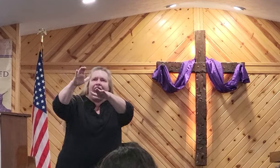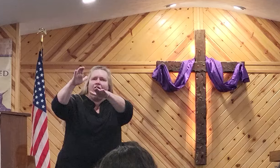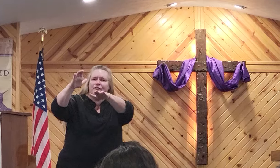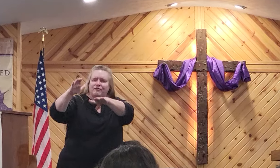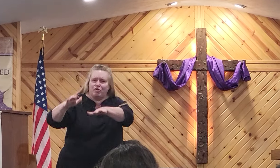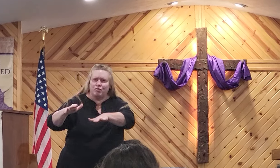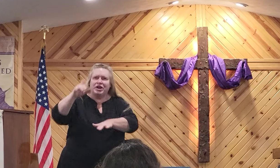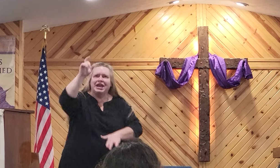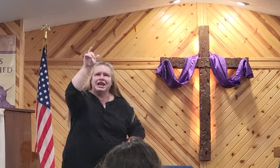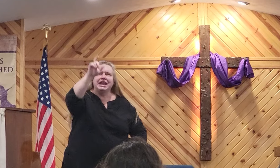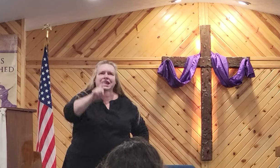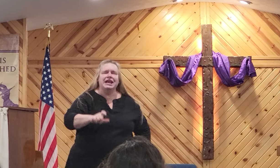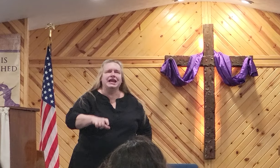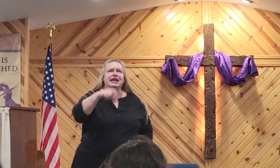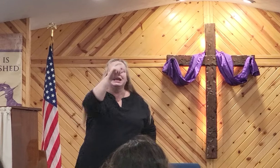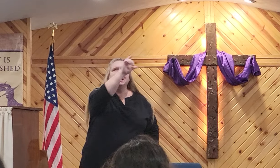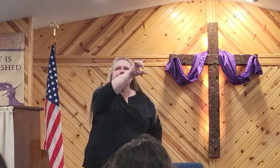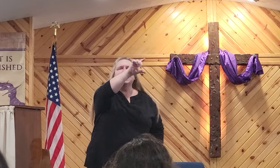Calvary.